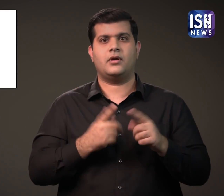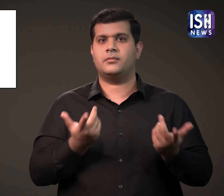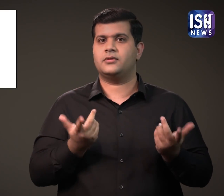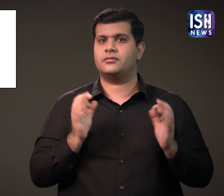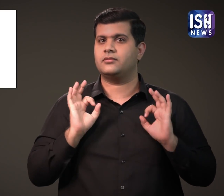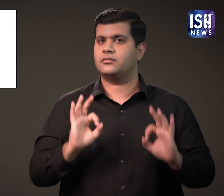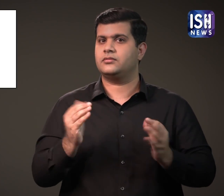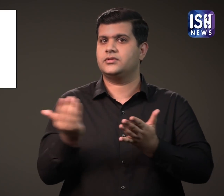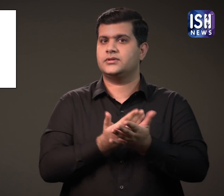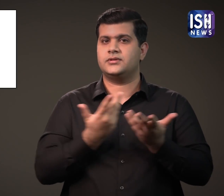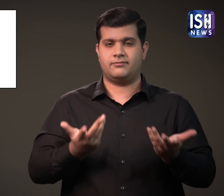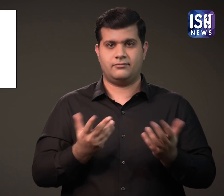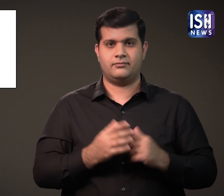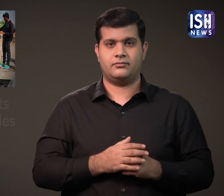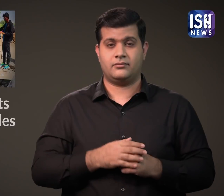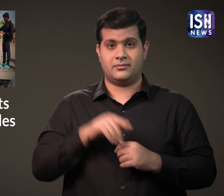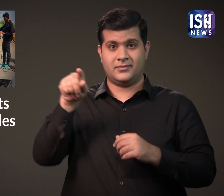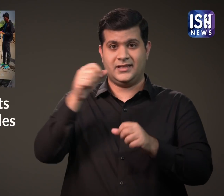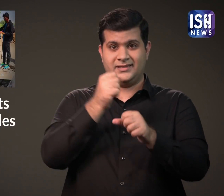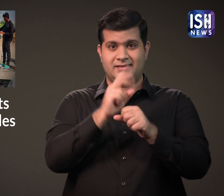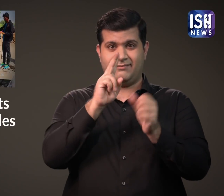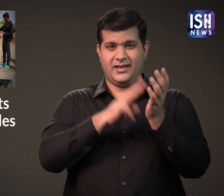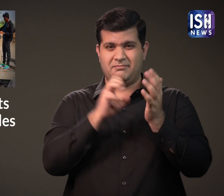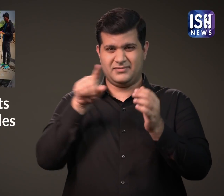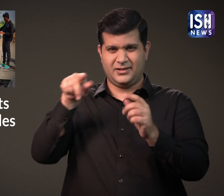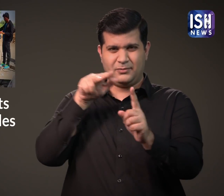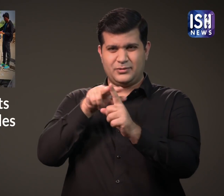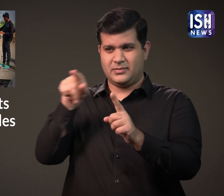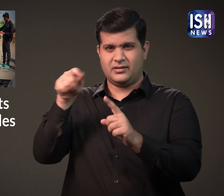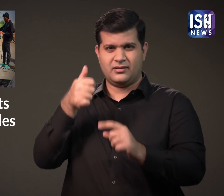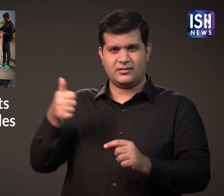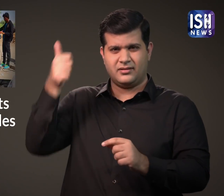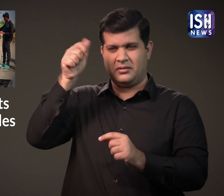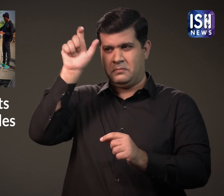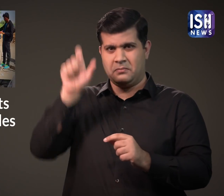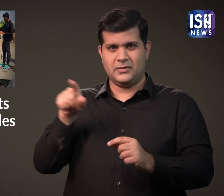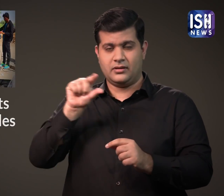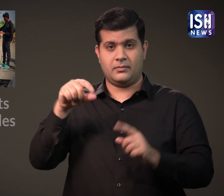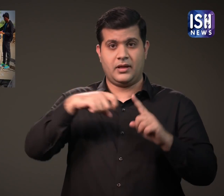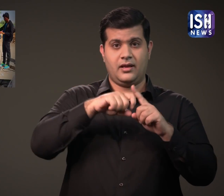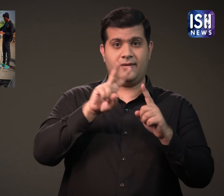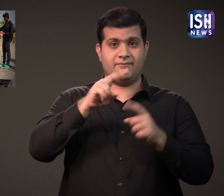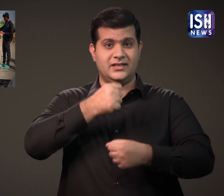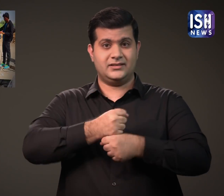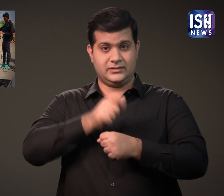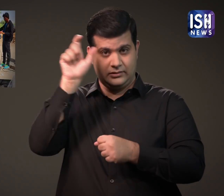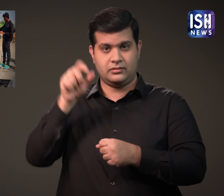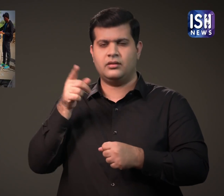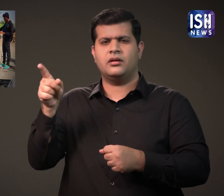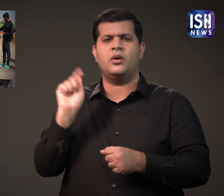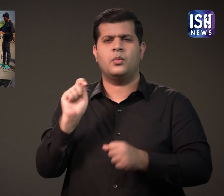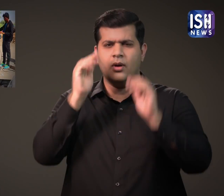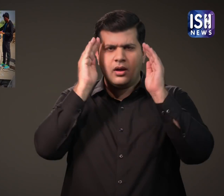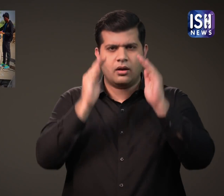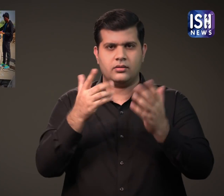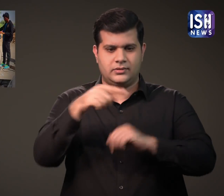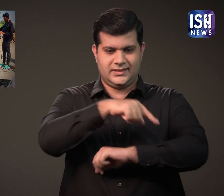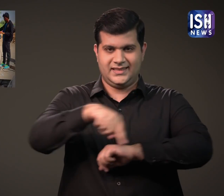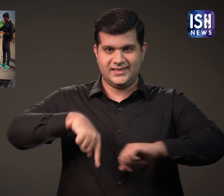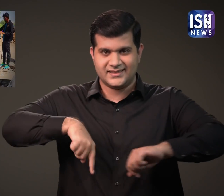It saves us from any such problems. K.Venu Gopal, the Superintendent Engineer of